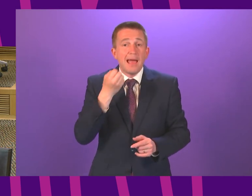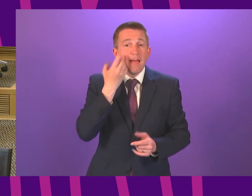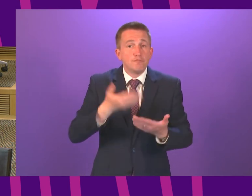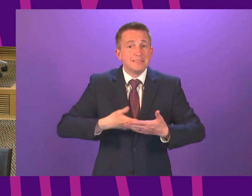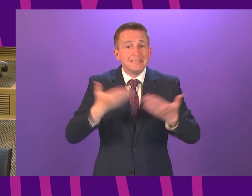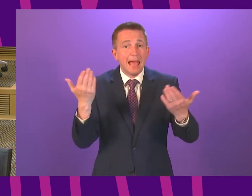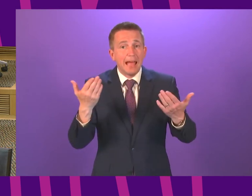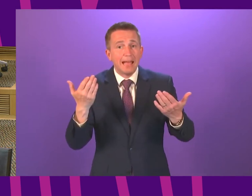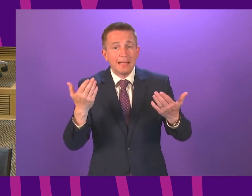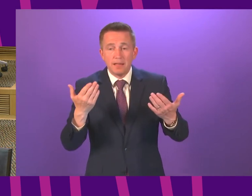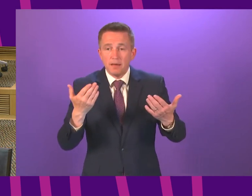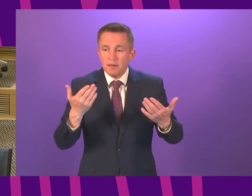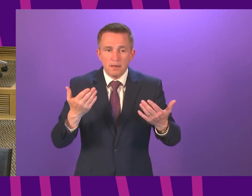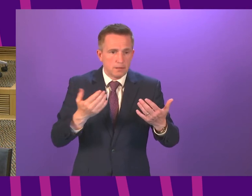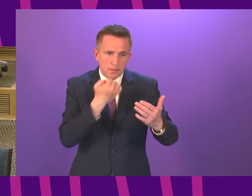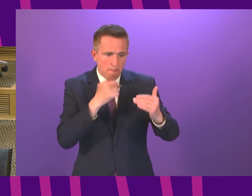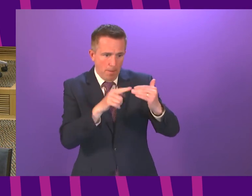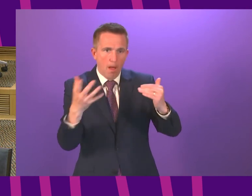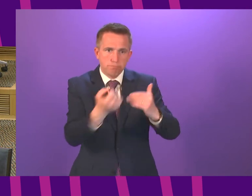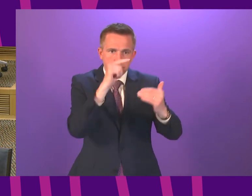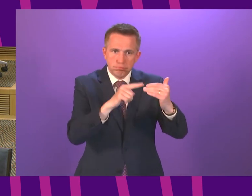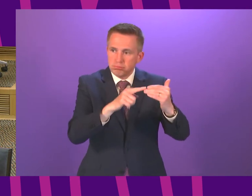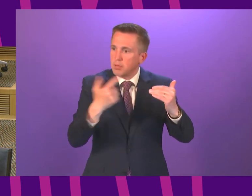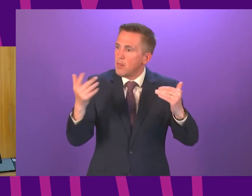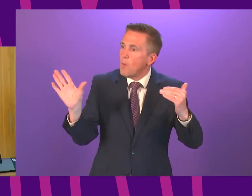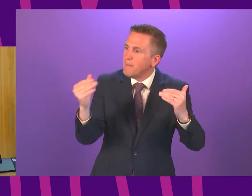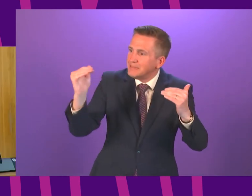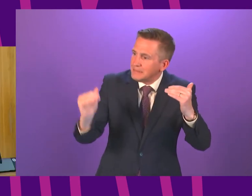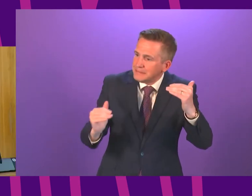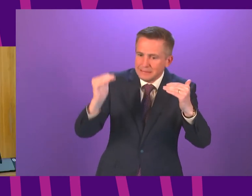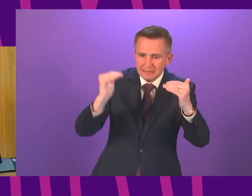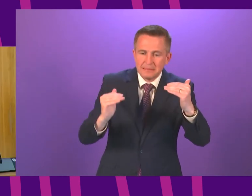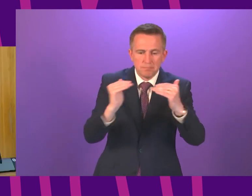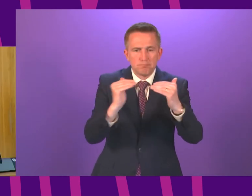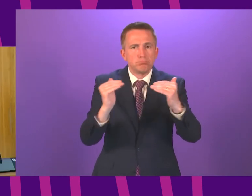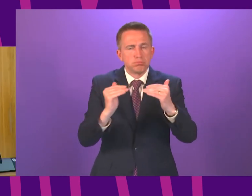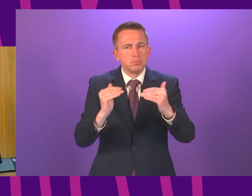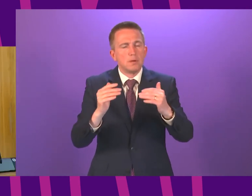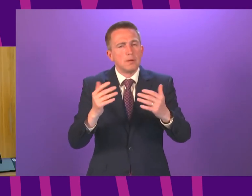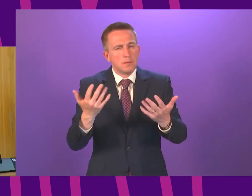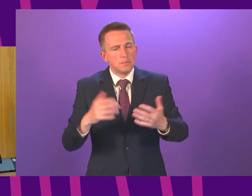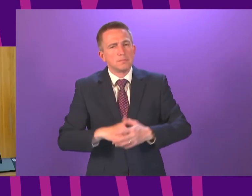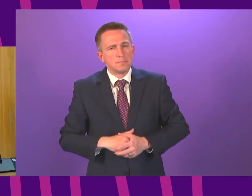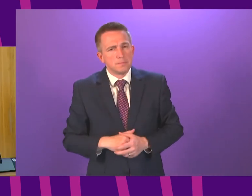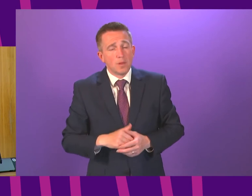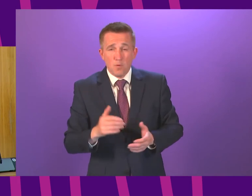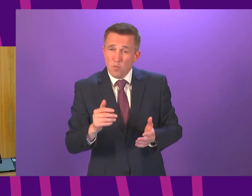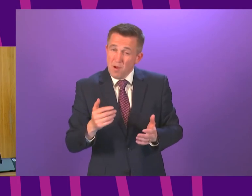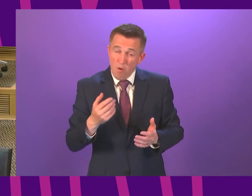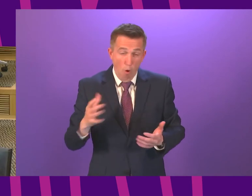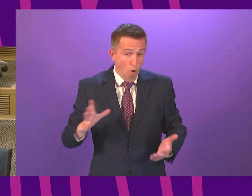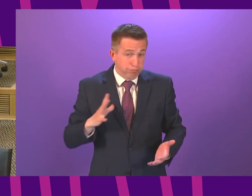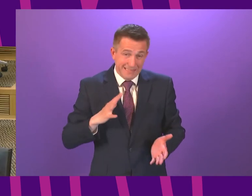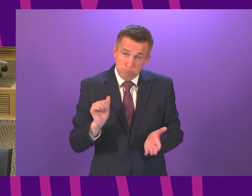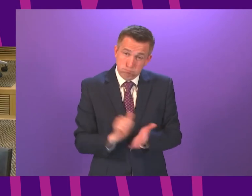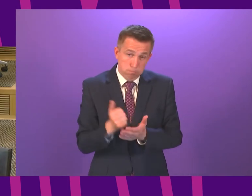numbers notwithstanding a proportion of DNAs but for protection purposes we want to get that down we publish a lot of information